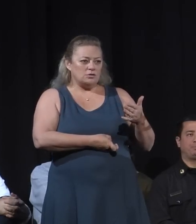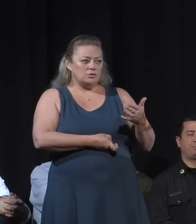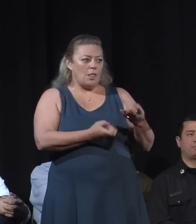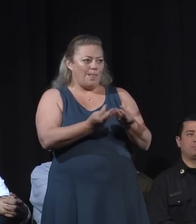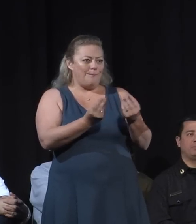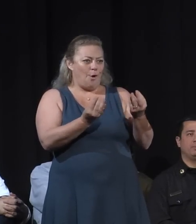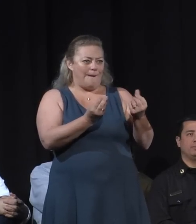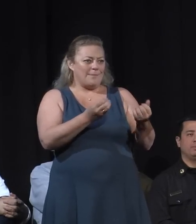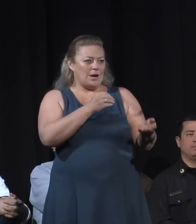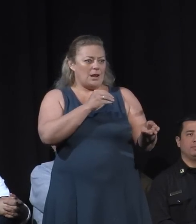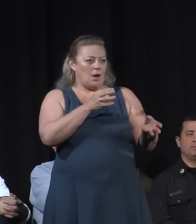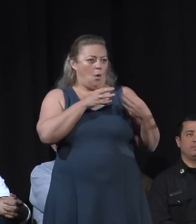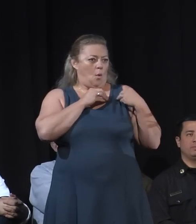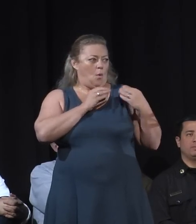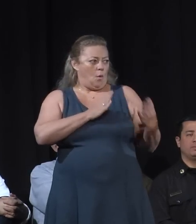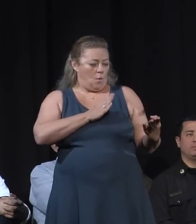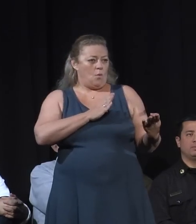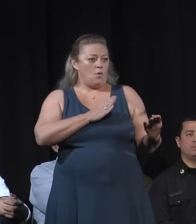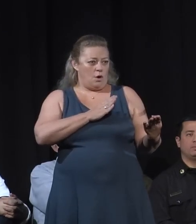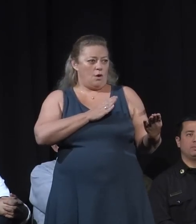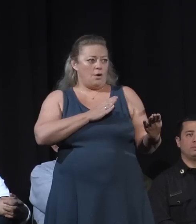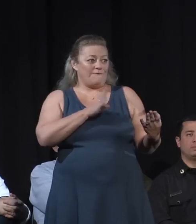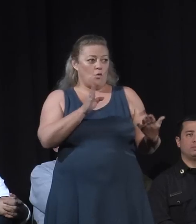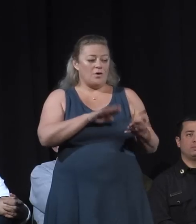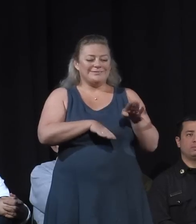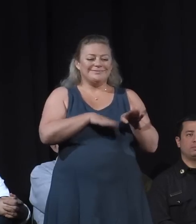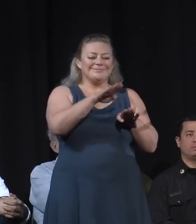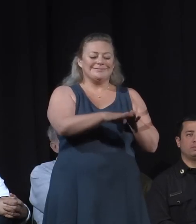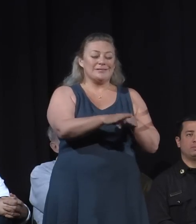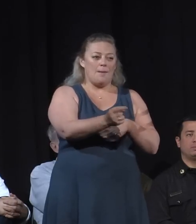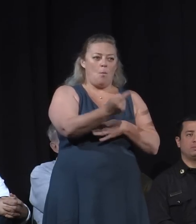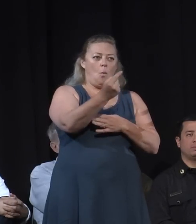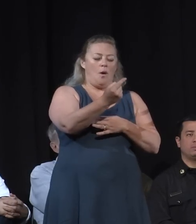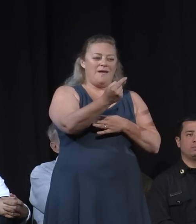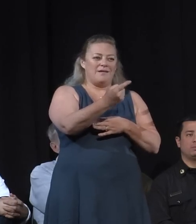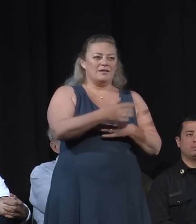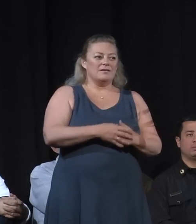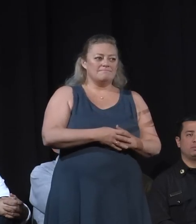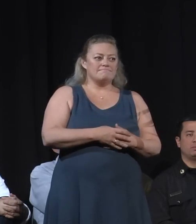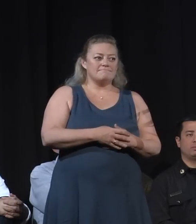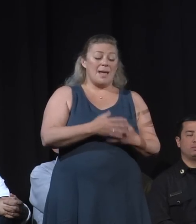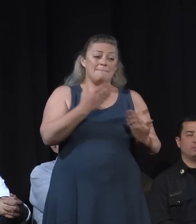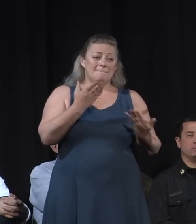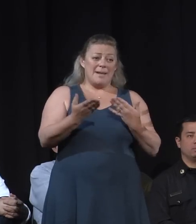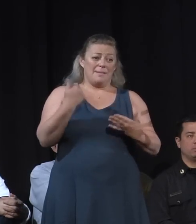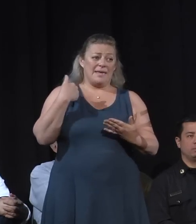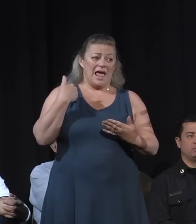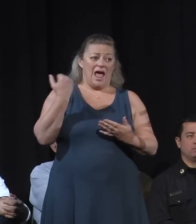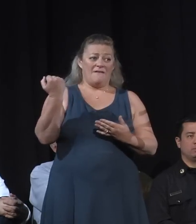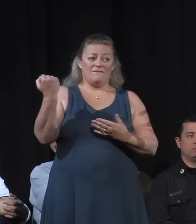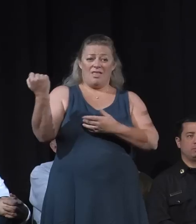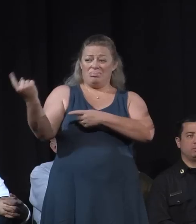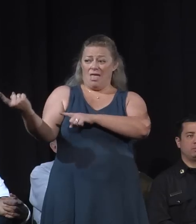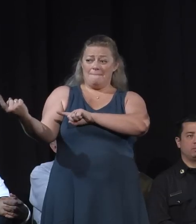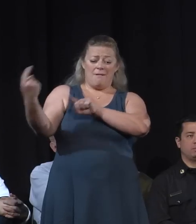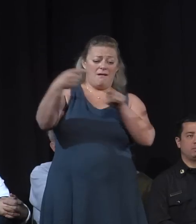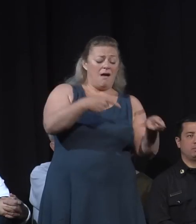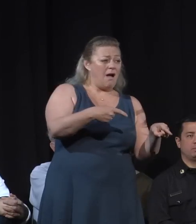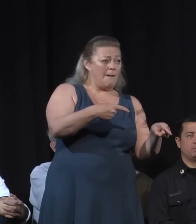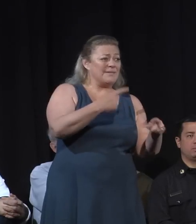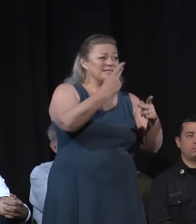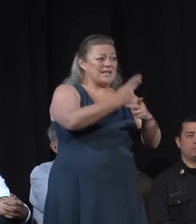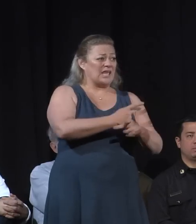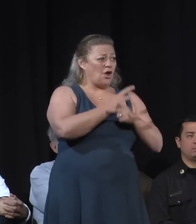representatives from the Department of Toxic Substances Control come out and take care of that for you and remove that from your properties.